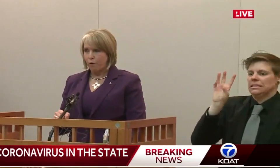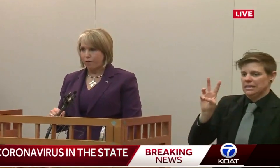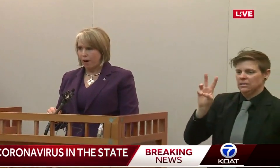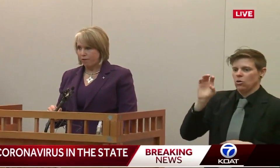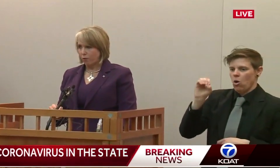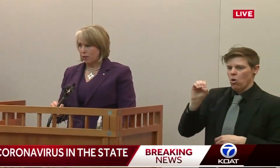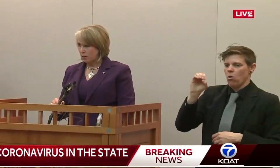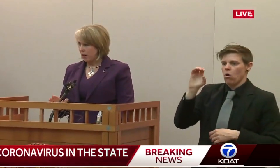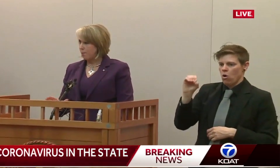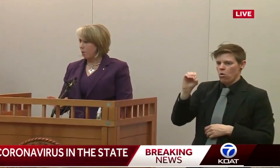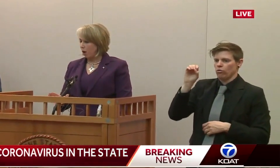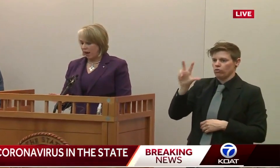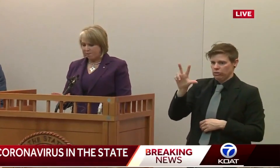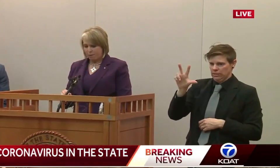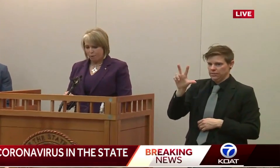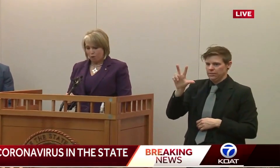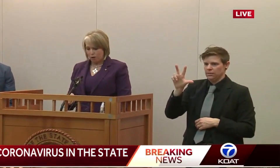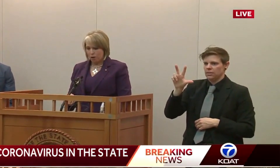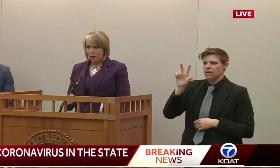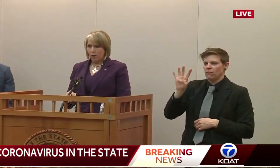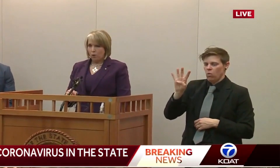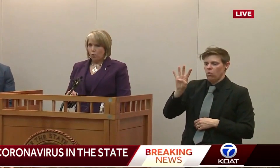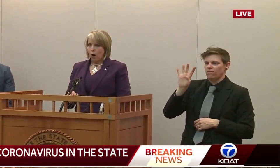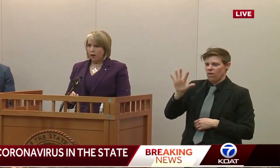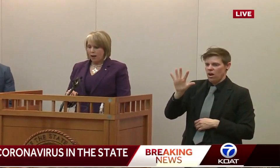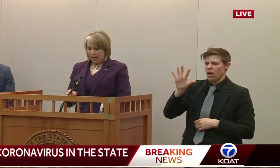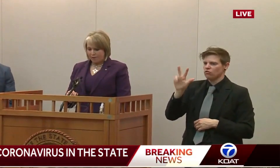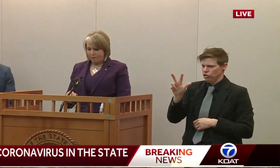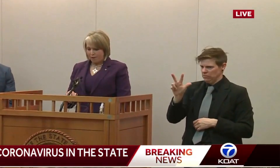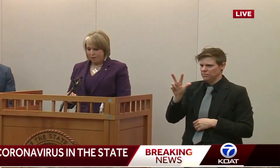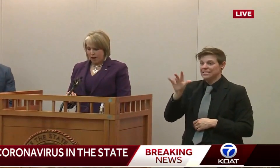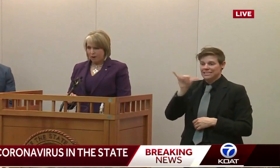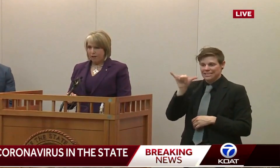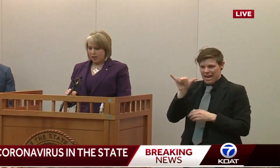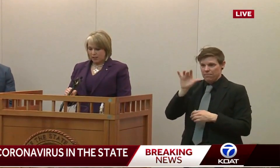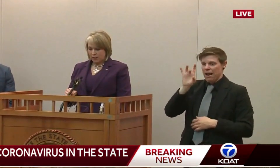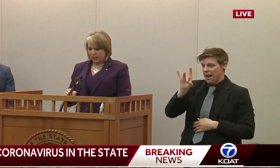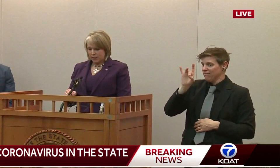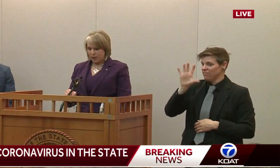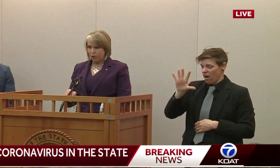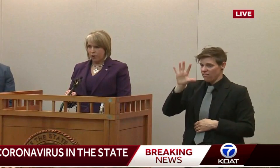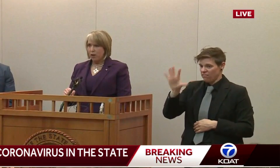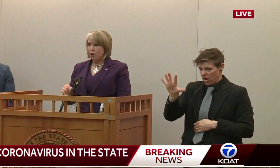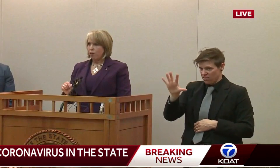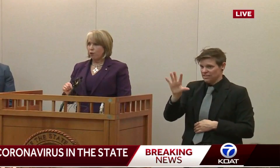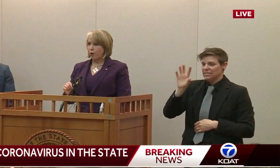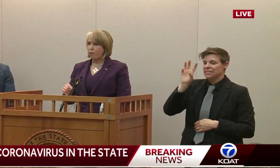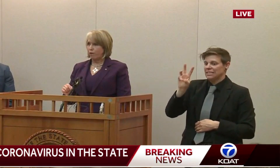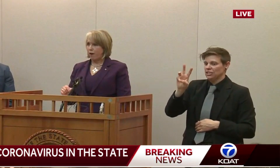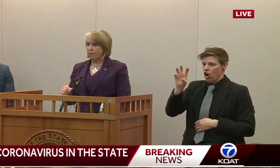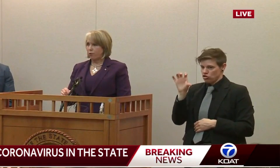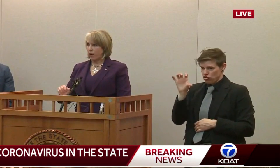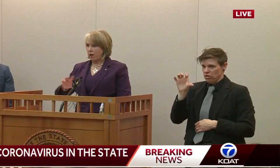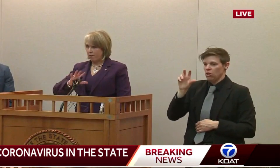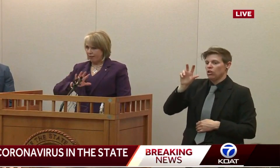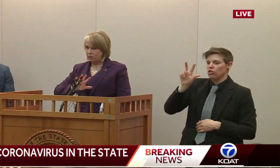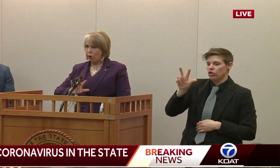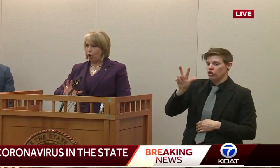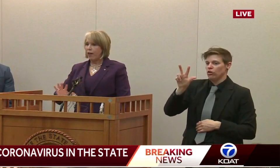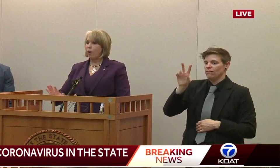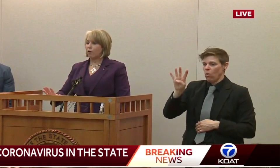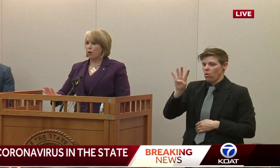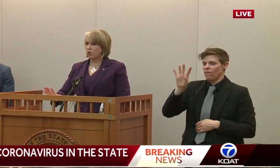-3453. Same number I gave before. 1-855-600-3453.